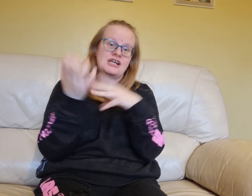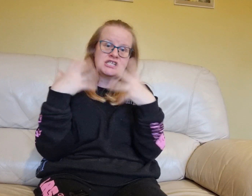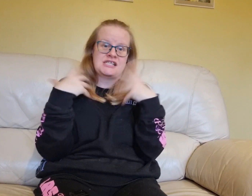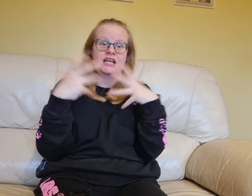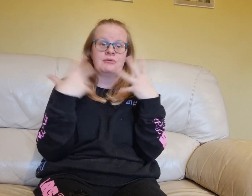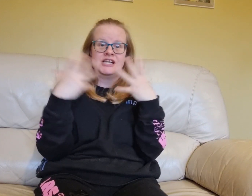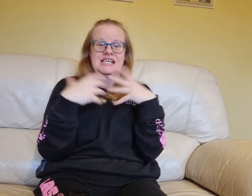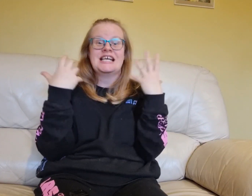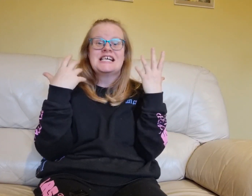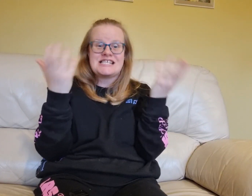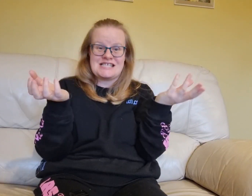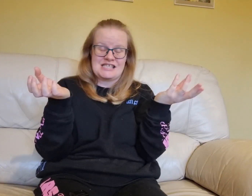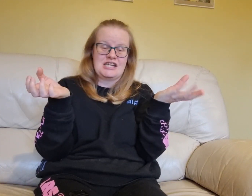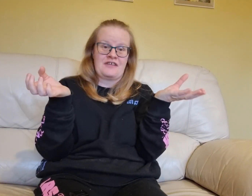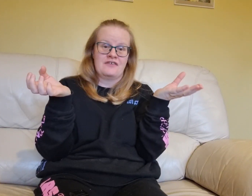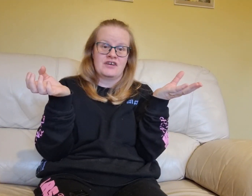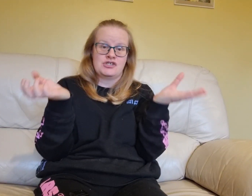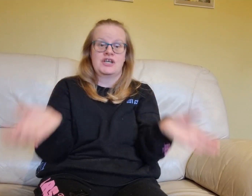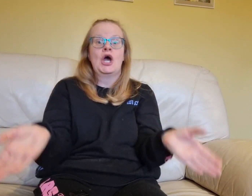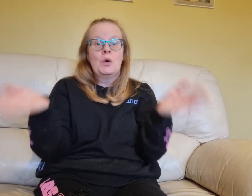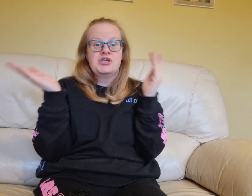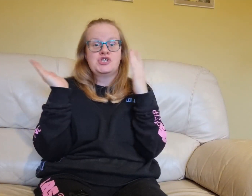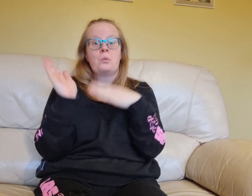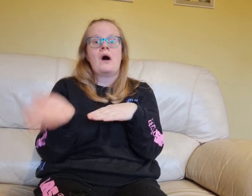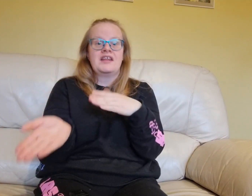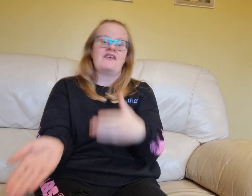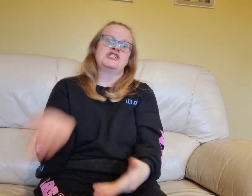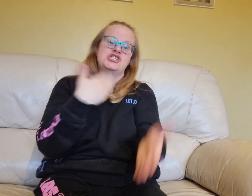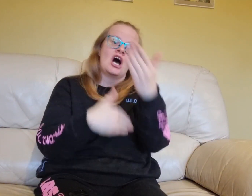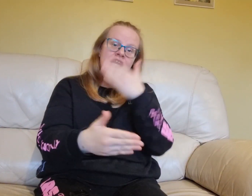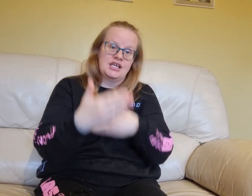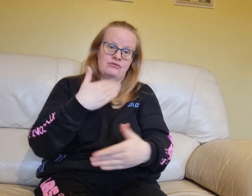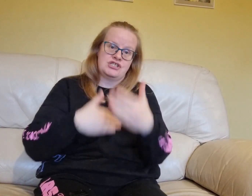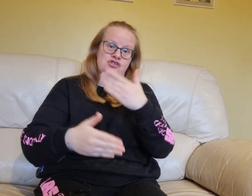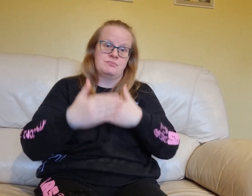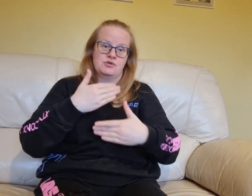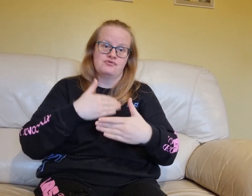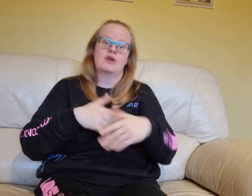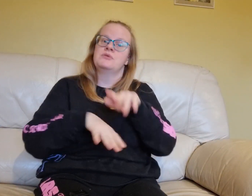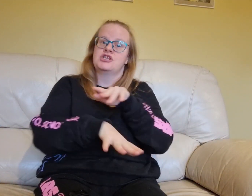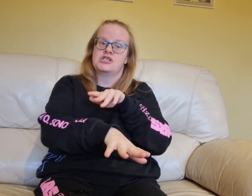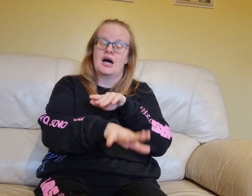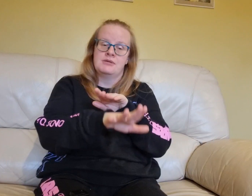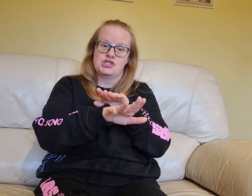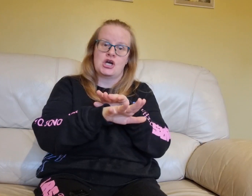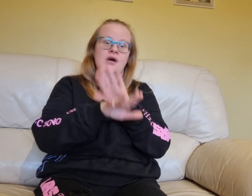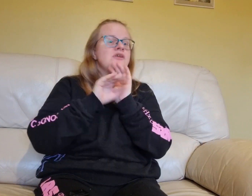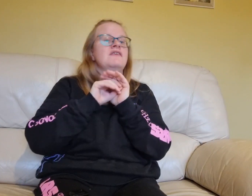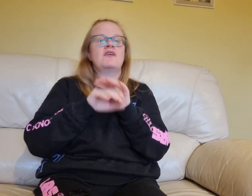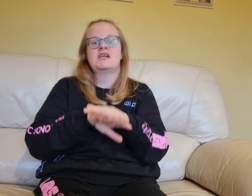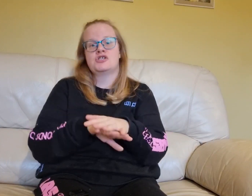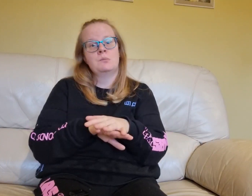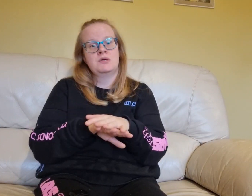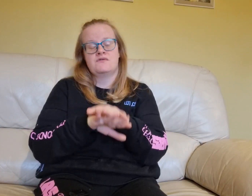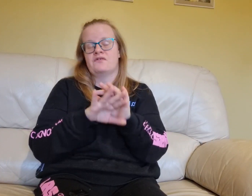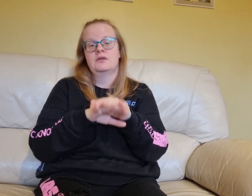actually celebrating the 60th anniversary, which is why they've had to tie in Chris Trippnell's run with the Timeless Child, and they've done that so beautifully